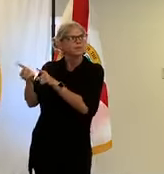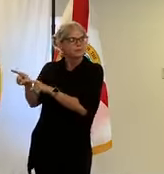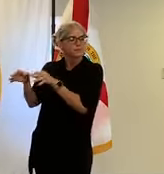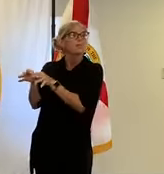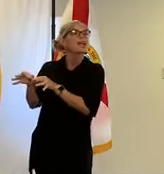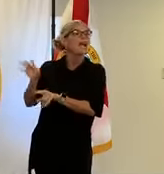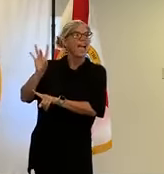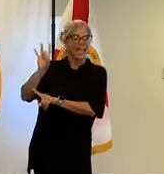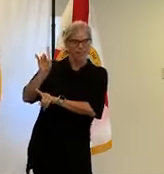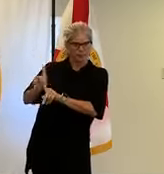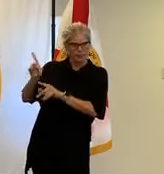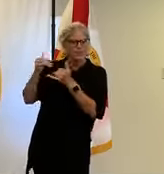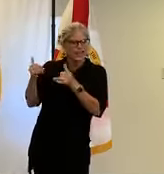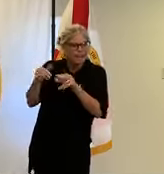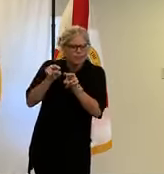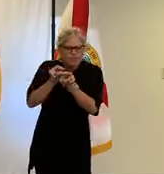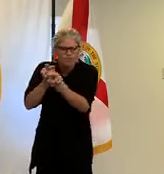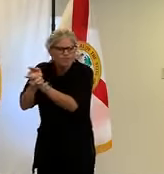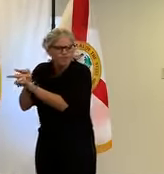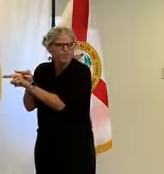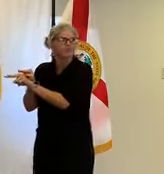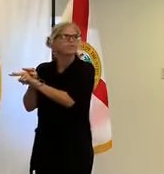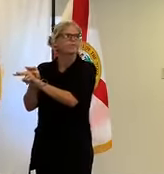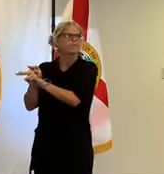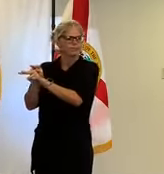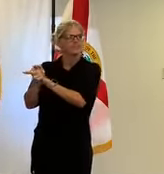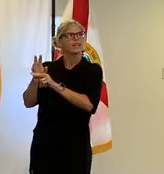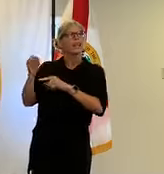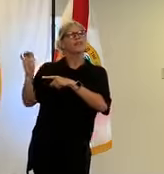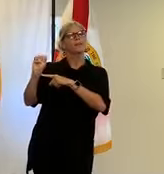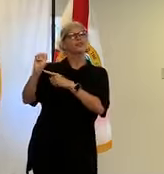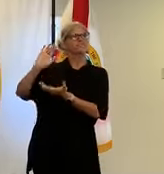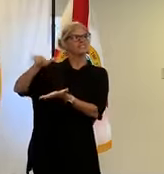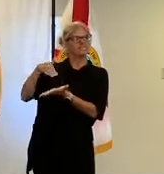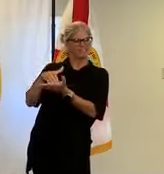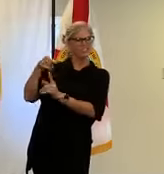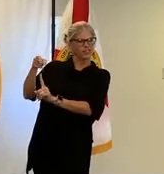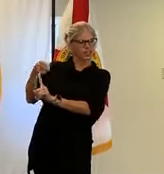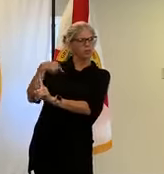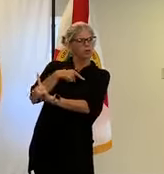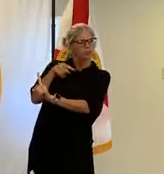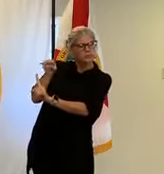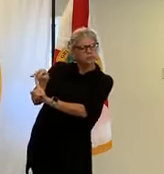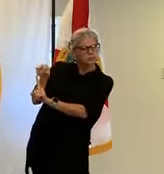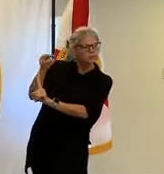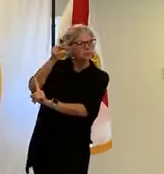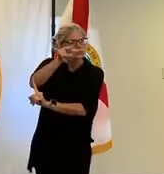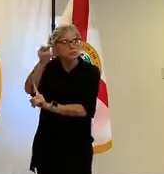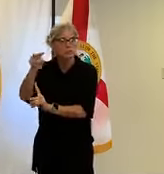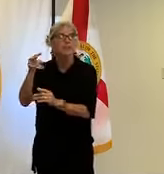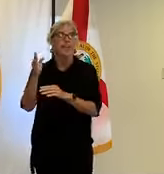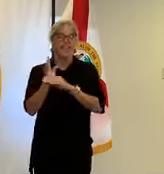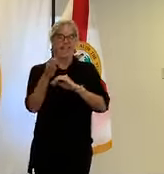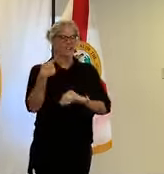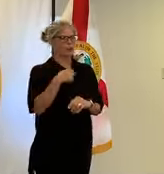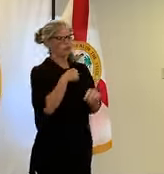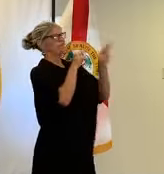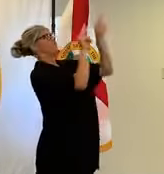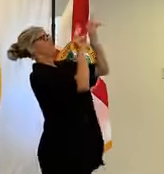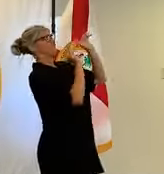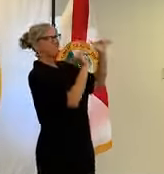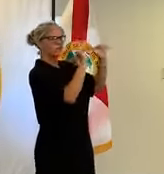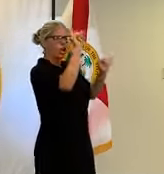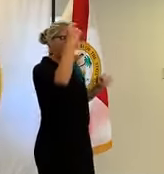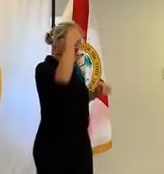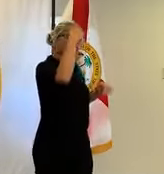Operations Center and they're responsible for after we saw this weekend the governor and the president announced that all nursing